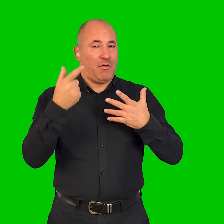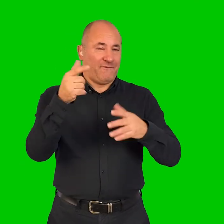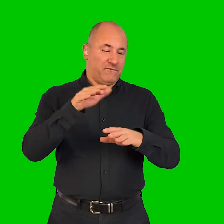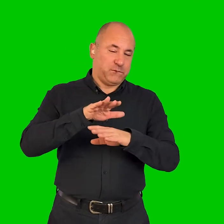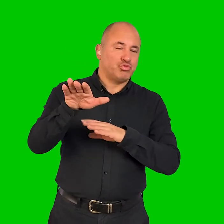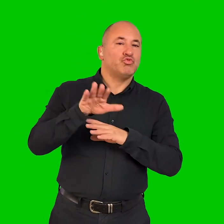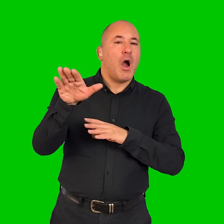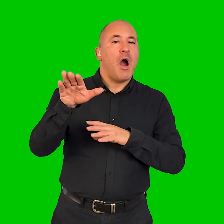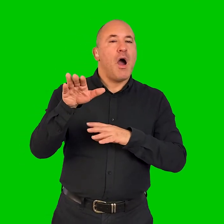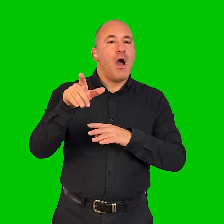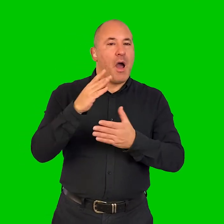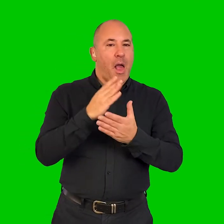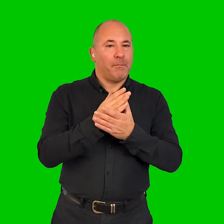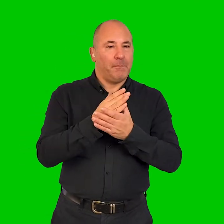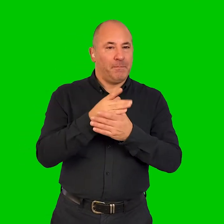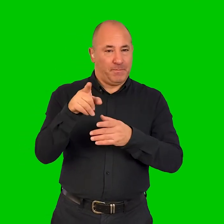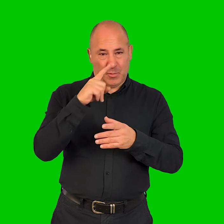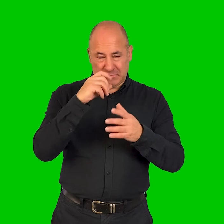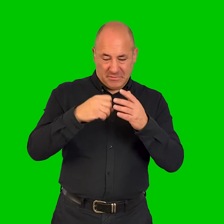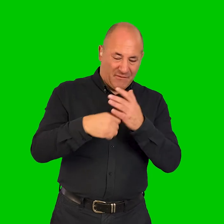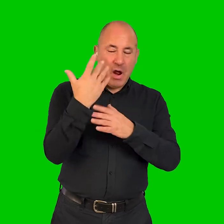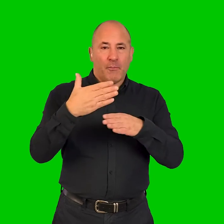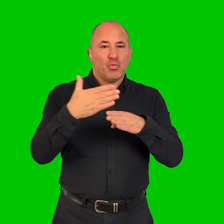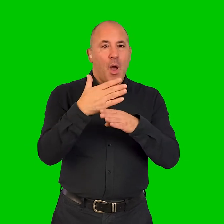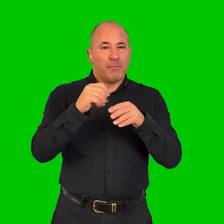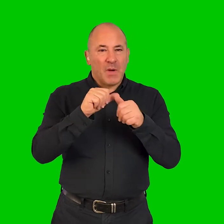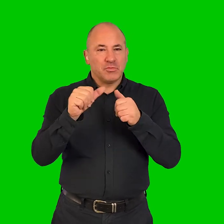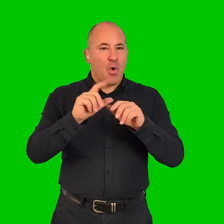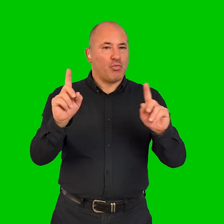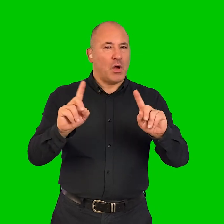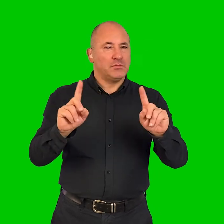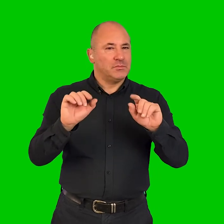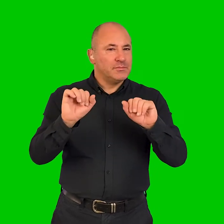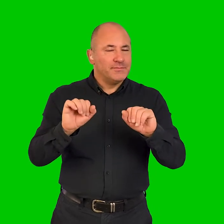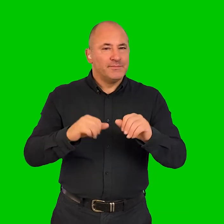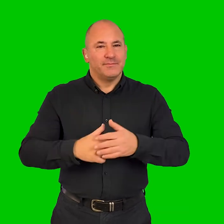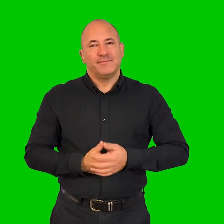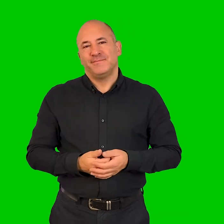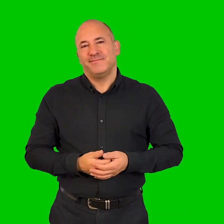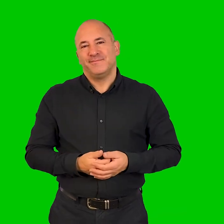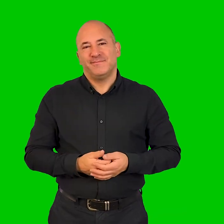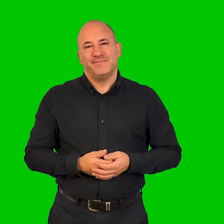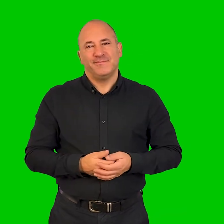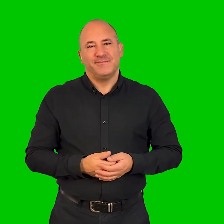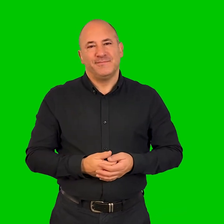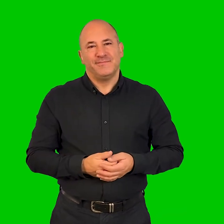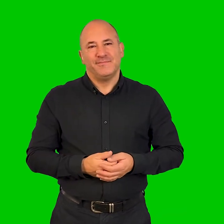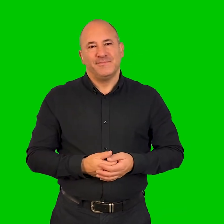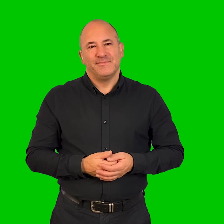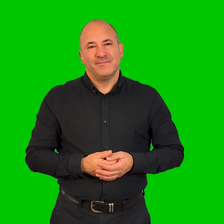better resources as well. Yeah. How do you feel that that is and will develop your work in the future?